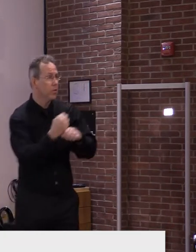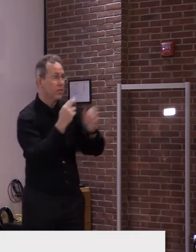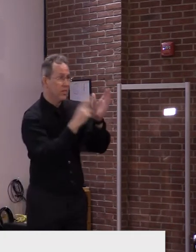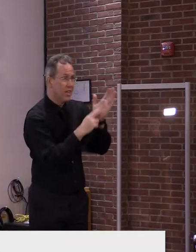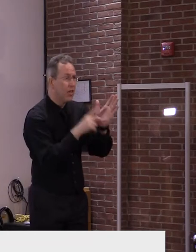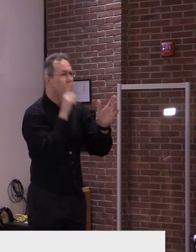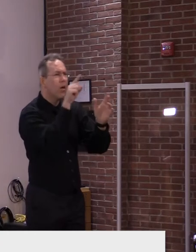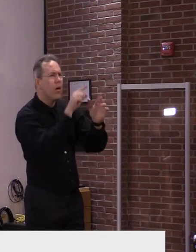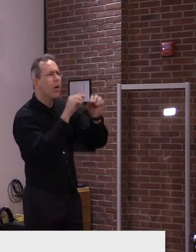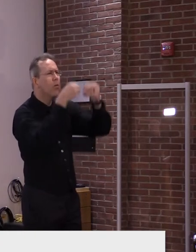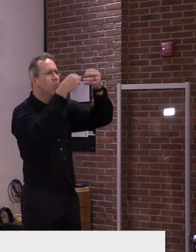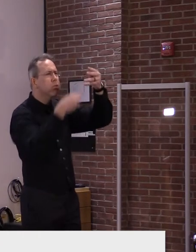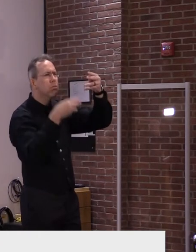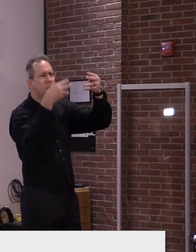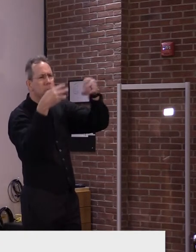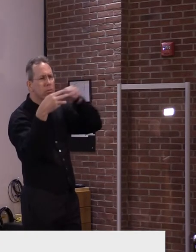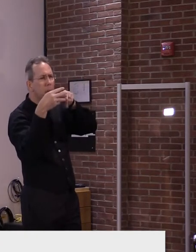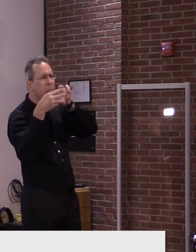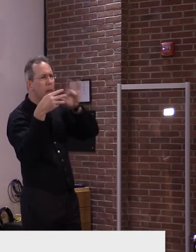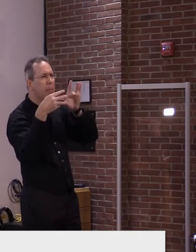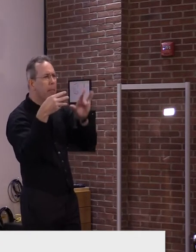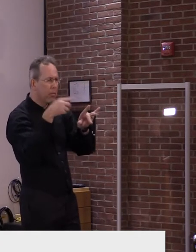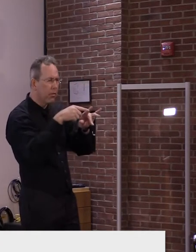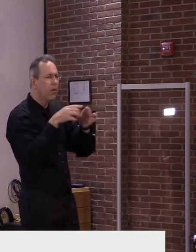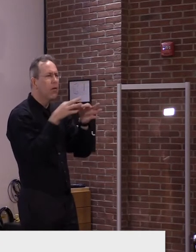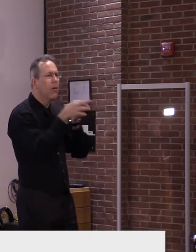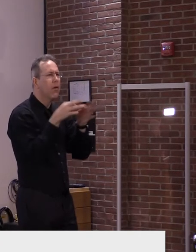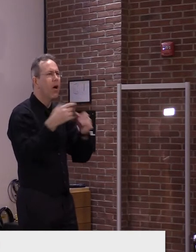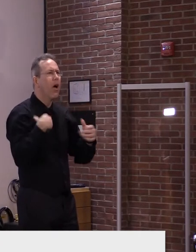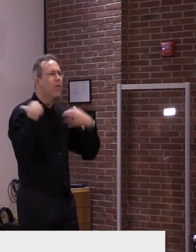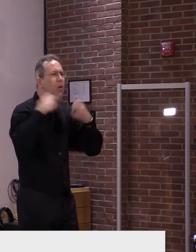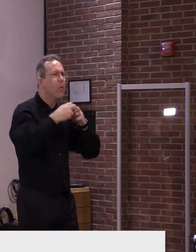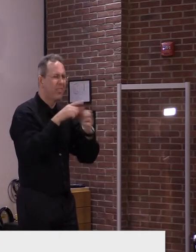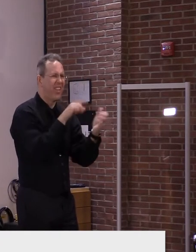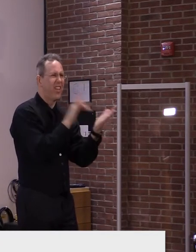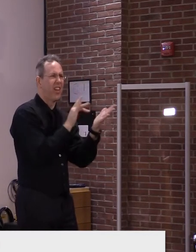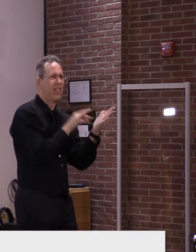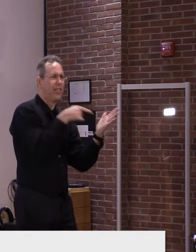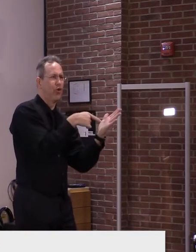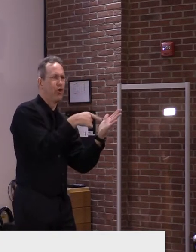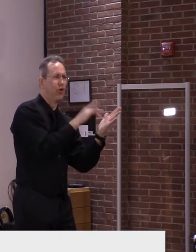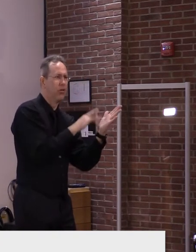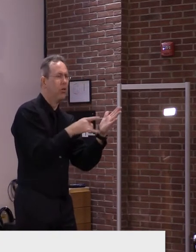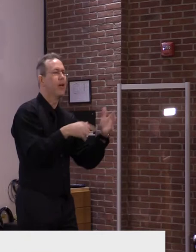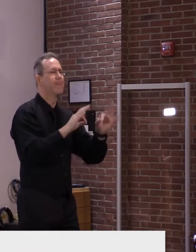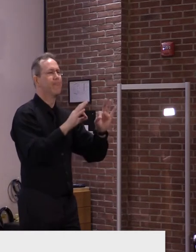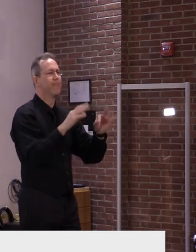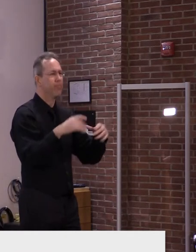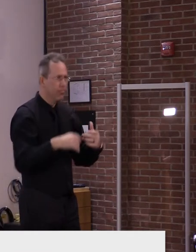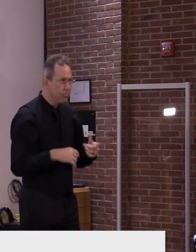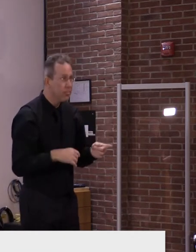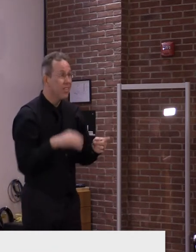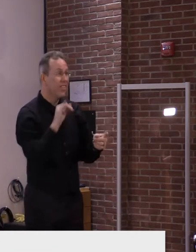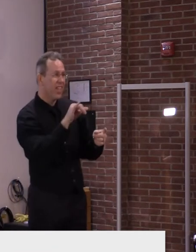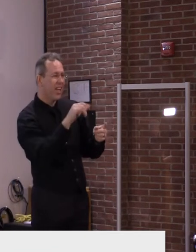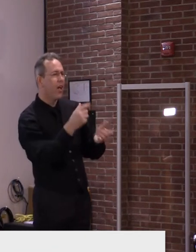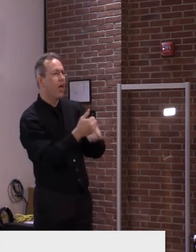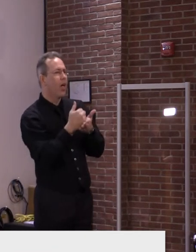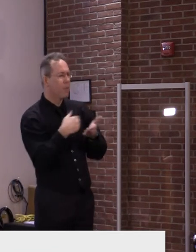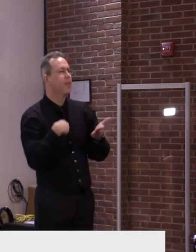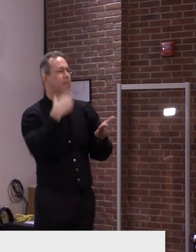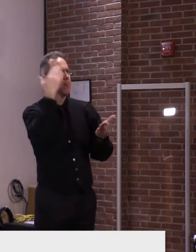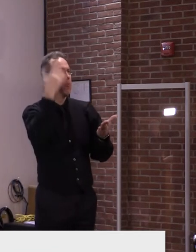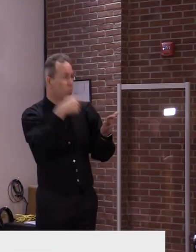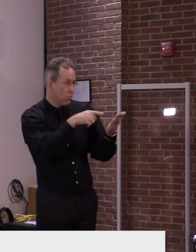the IT, uh, program all put together, which is in progress right now. So that can give you some indication